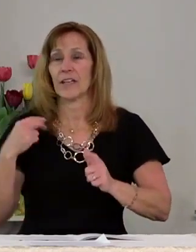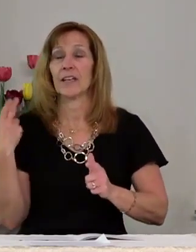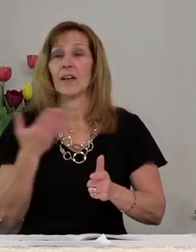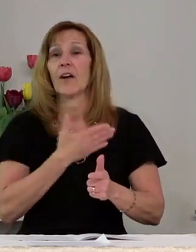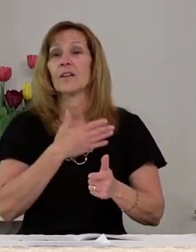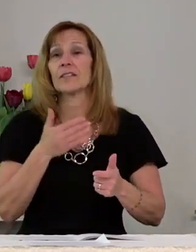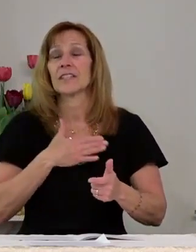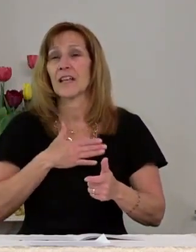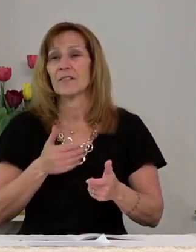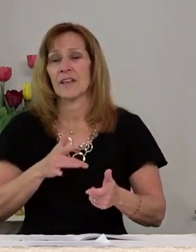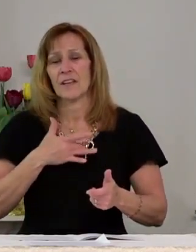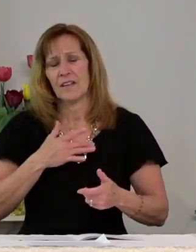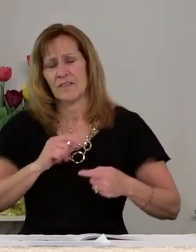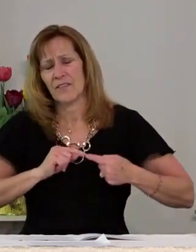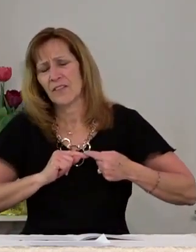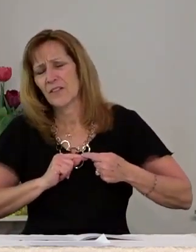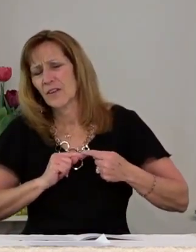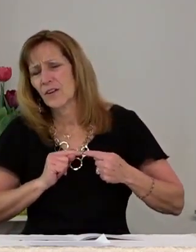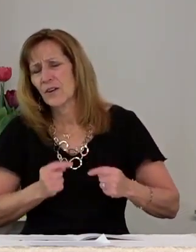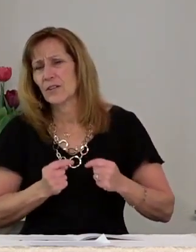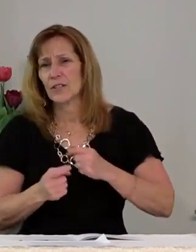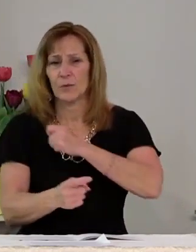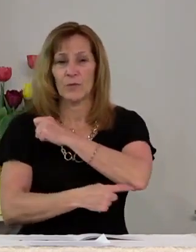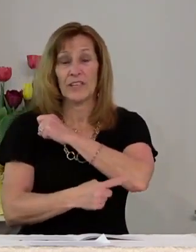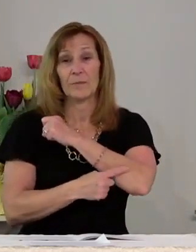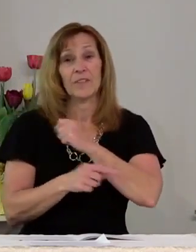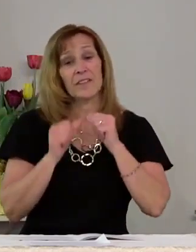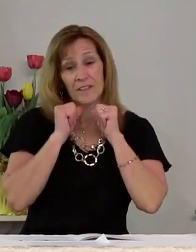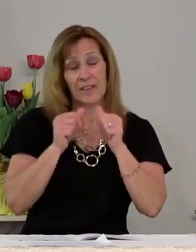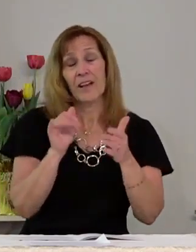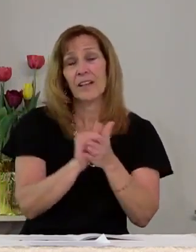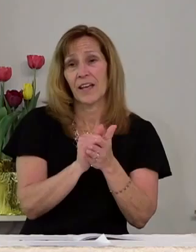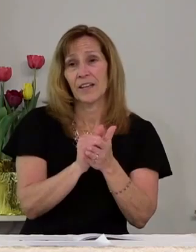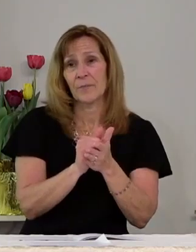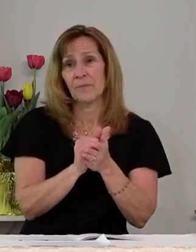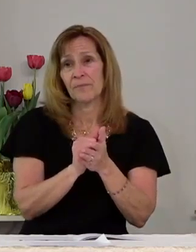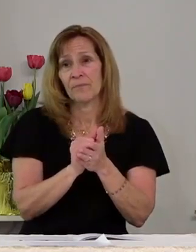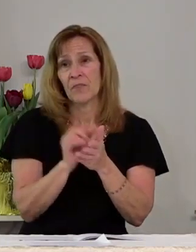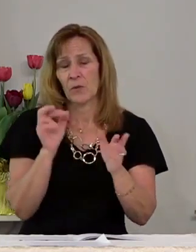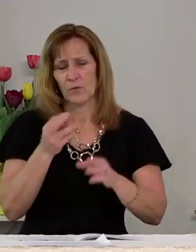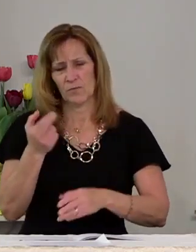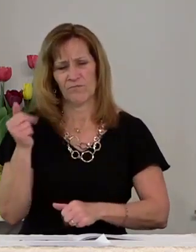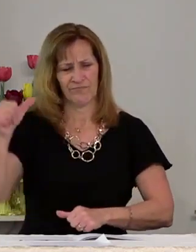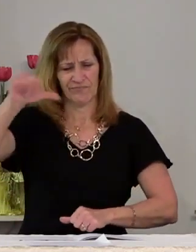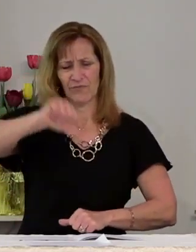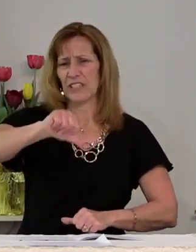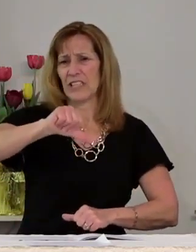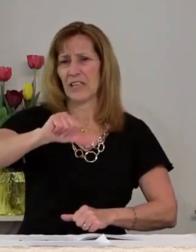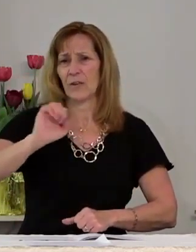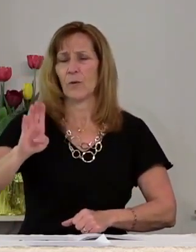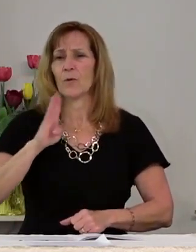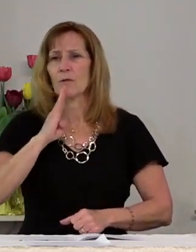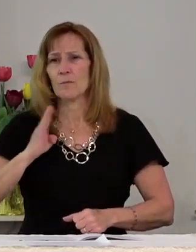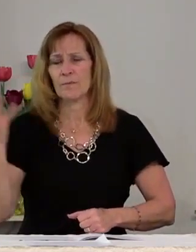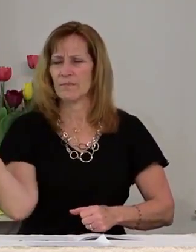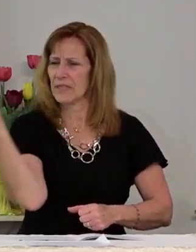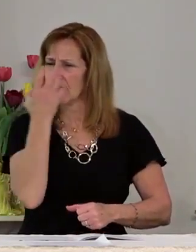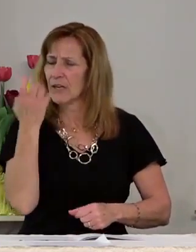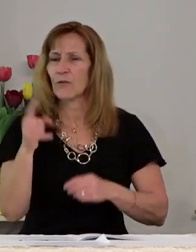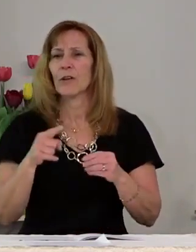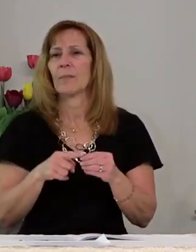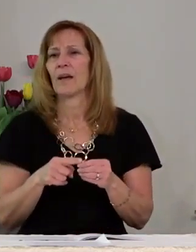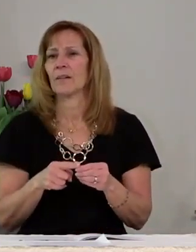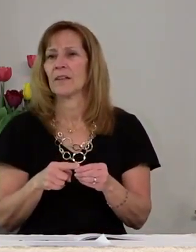feel the hurts we're tempted to deny or resent or be enraged about